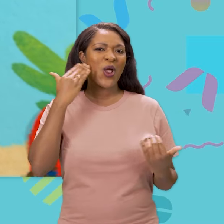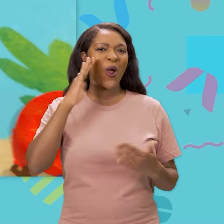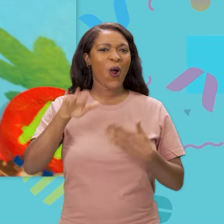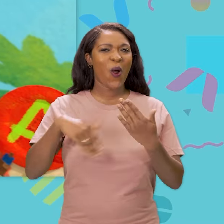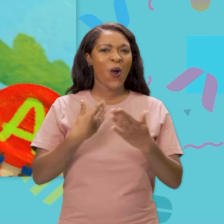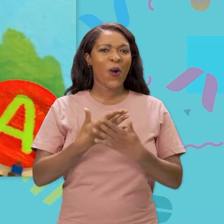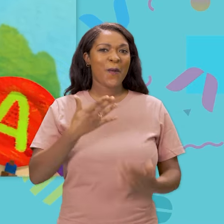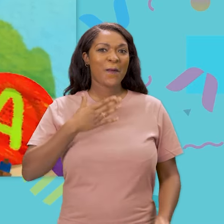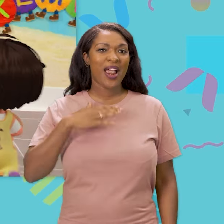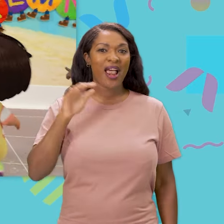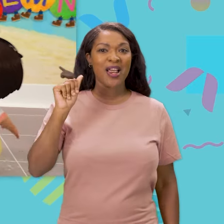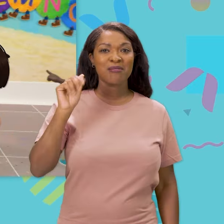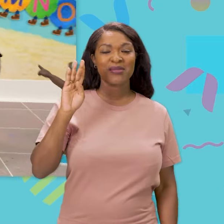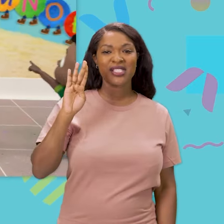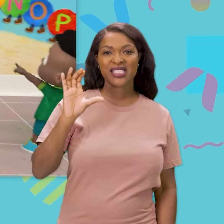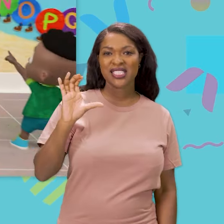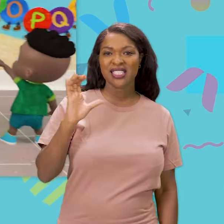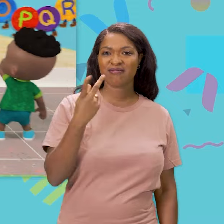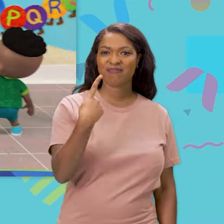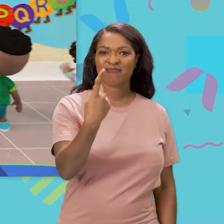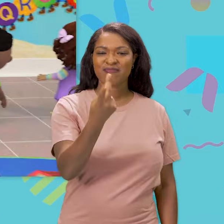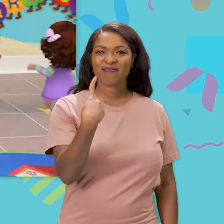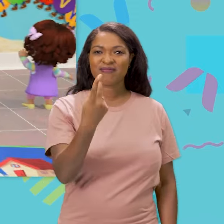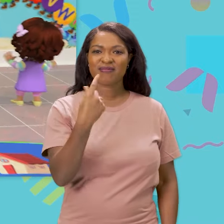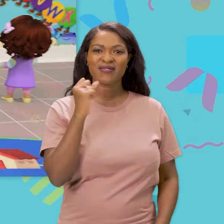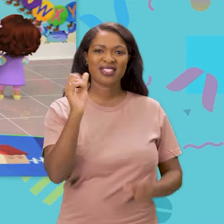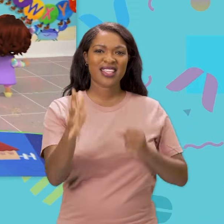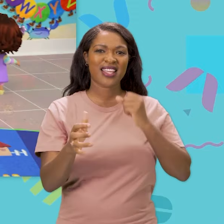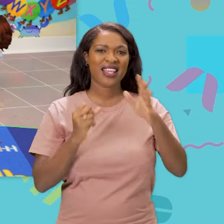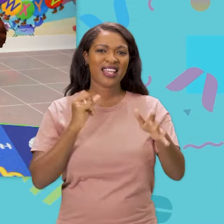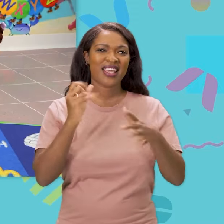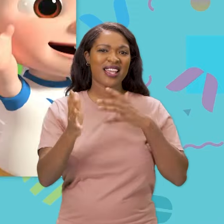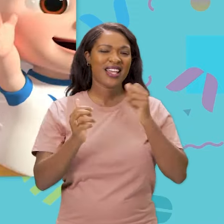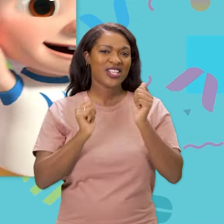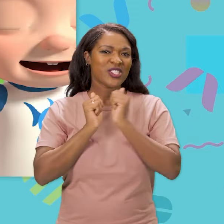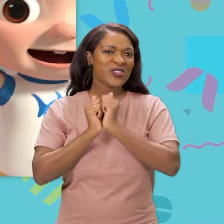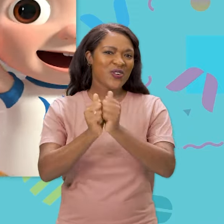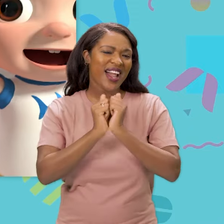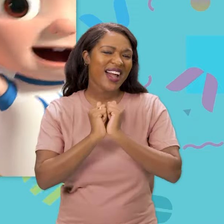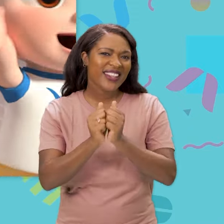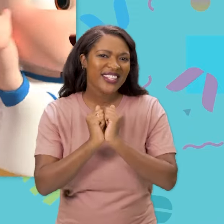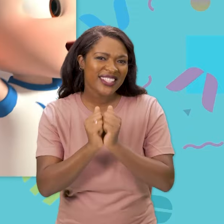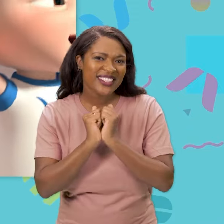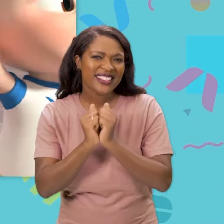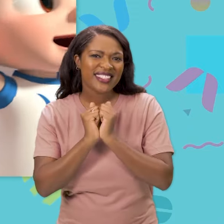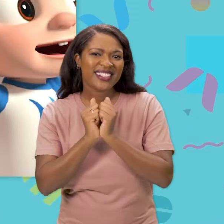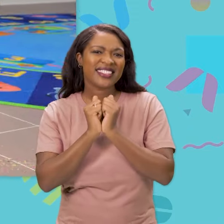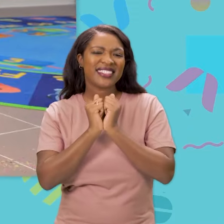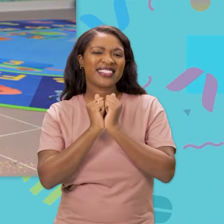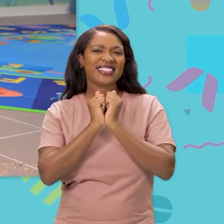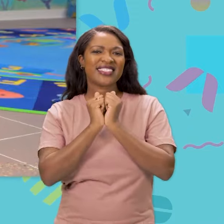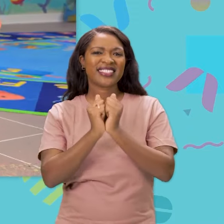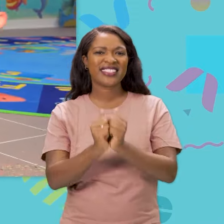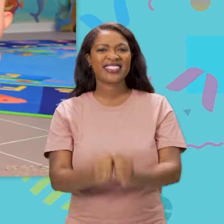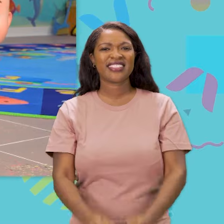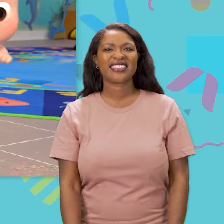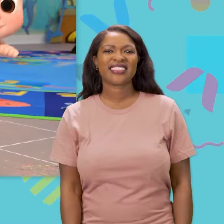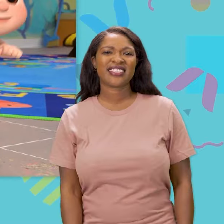I know my baby speaks, next time won't you sing with